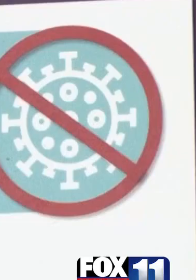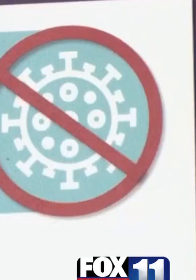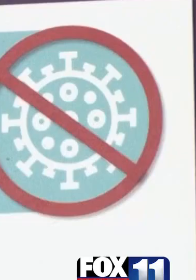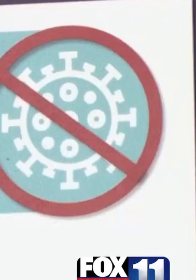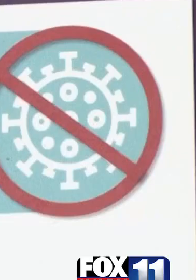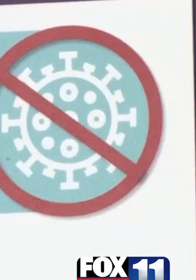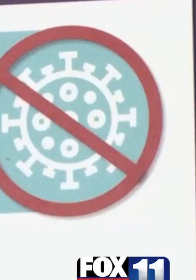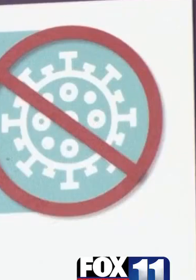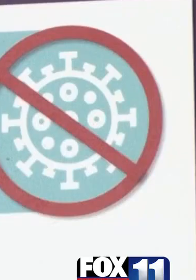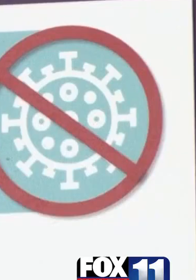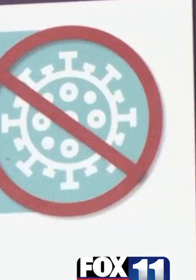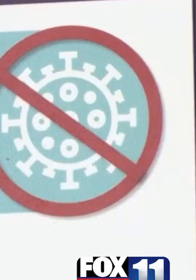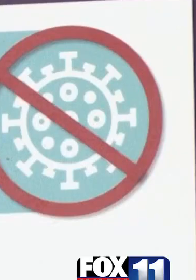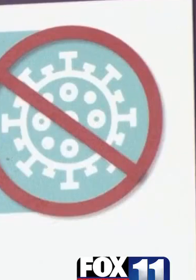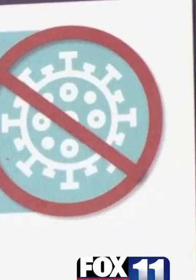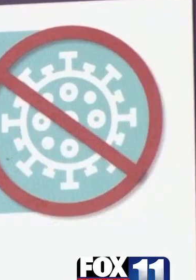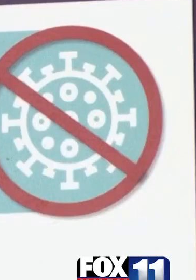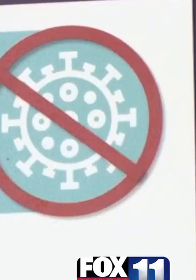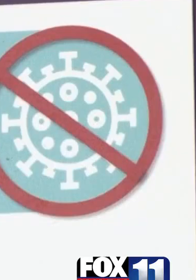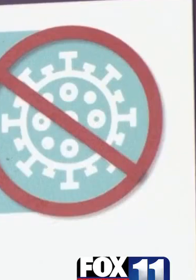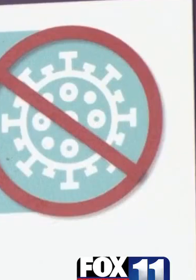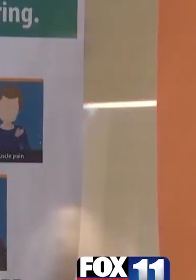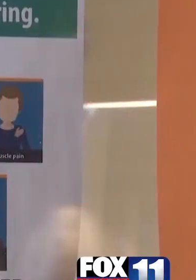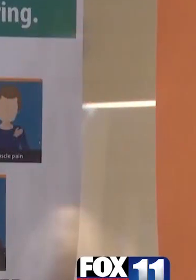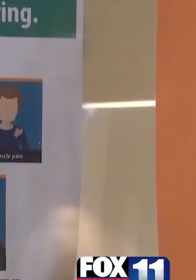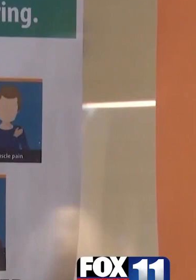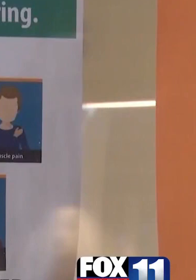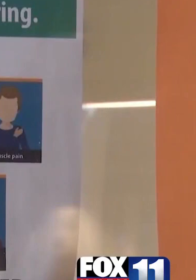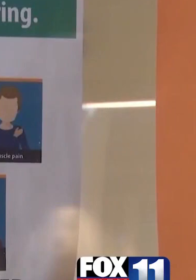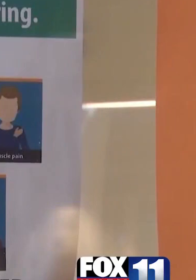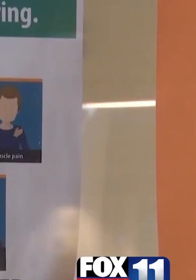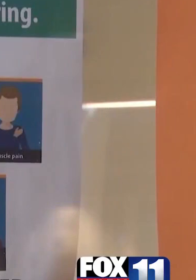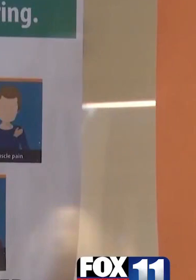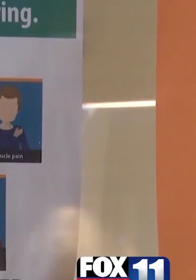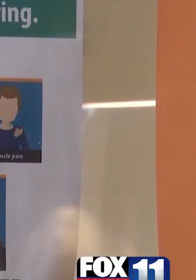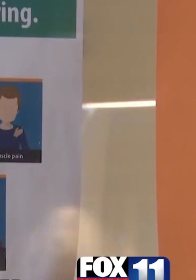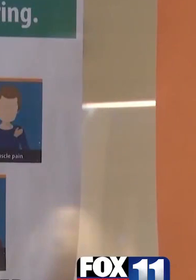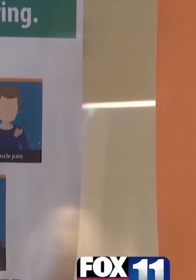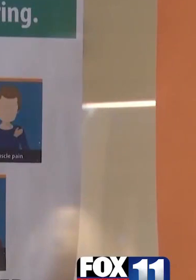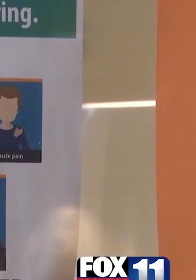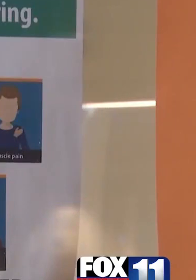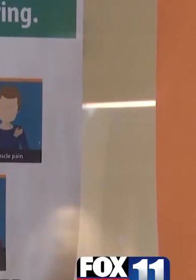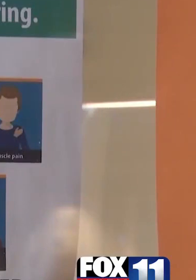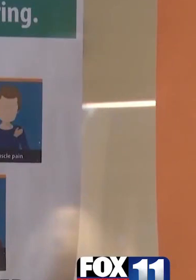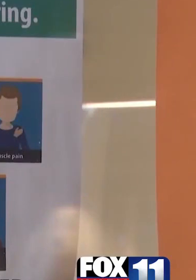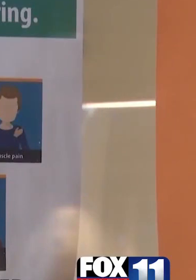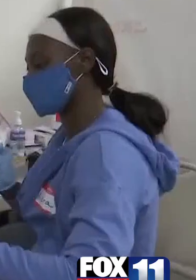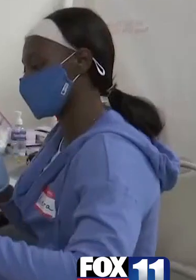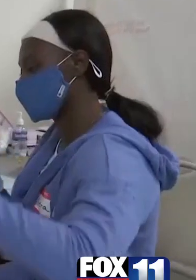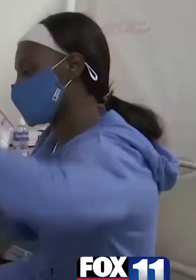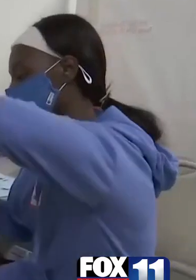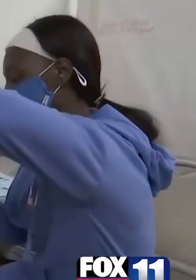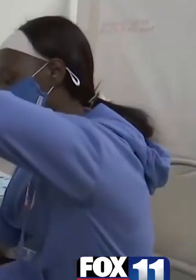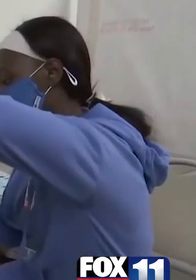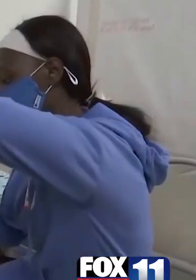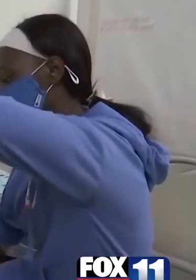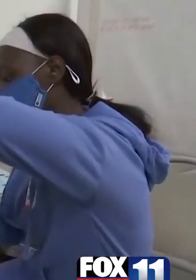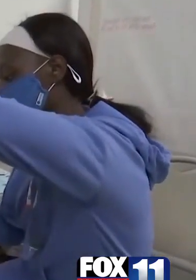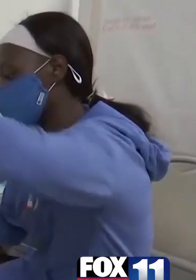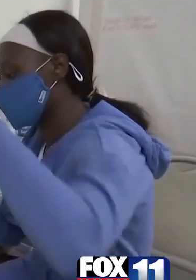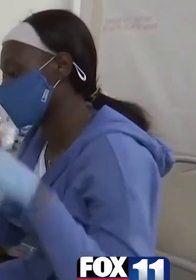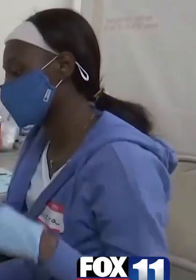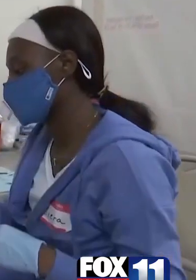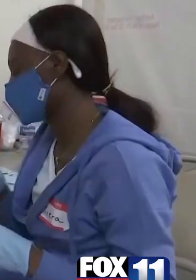our winter surge. In just August, there were over 3,500 cases. 18 deaths have been reported in comparison